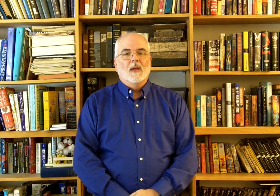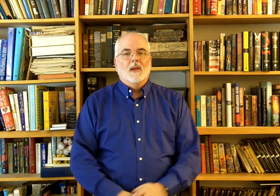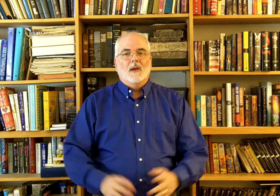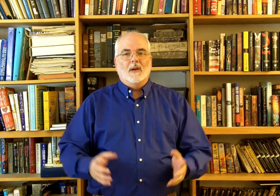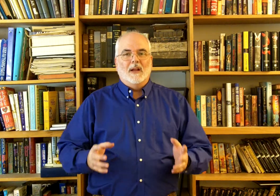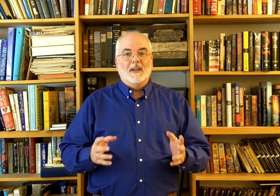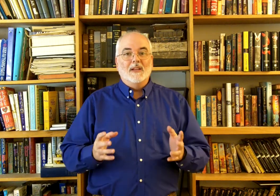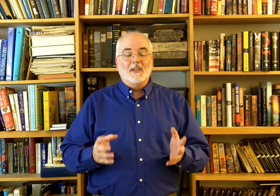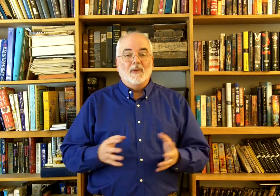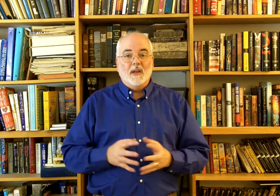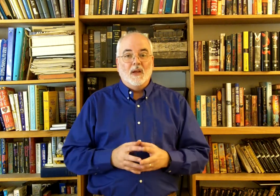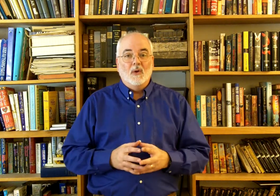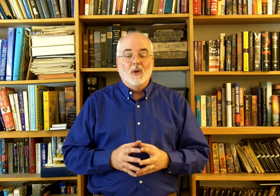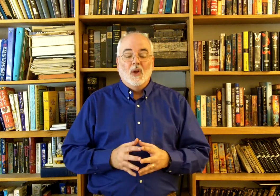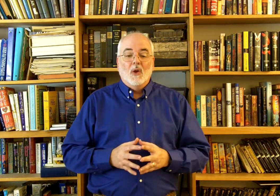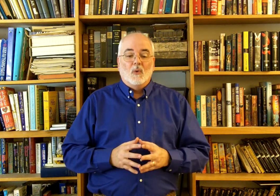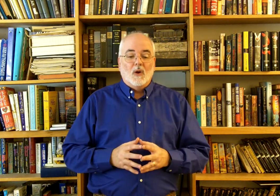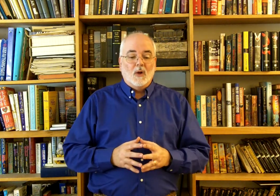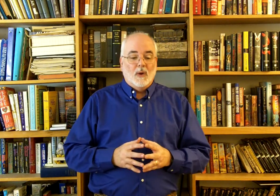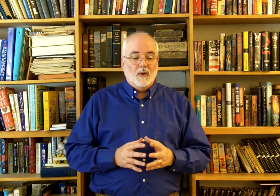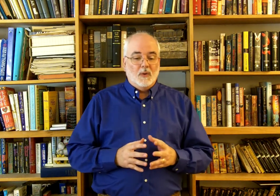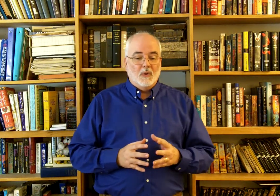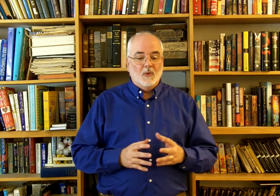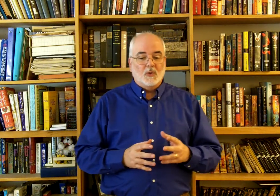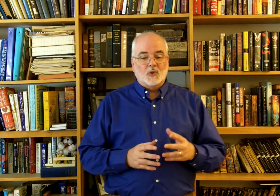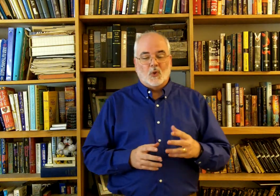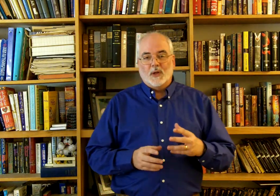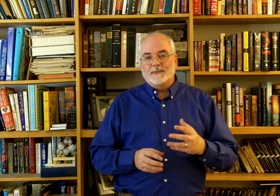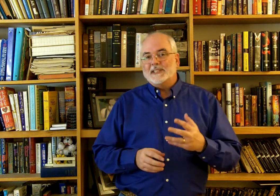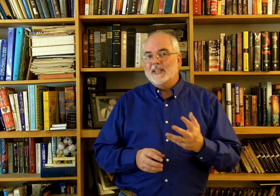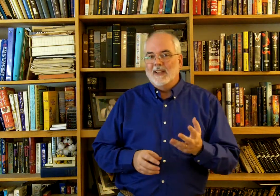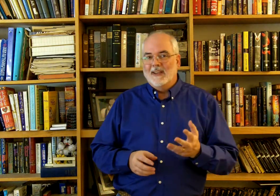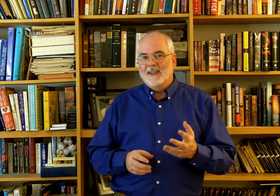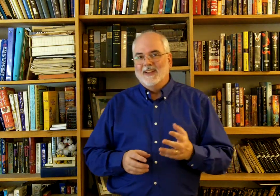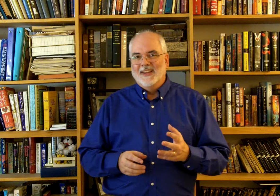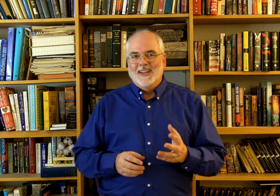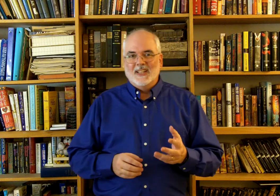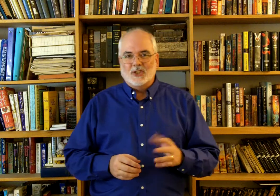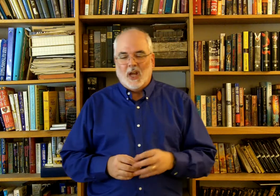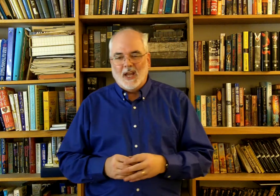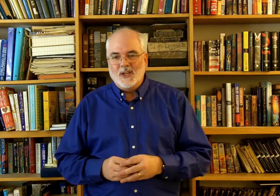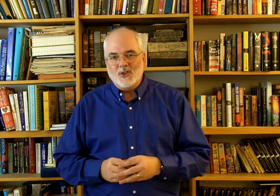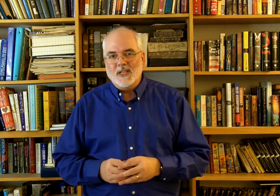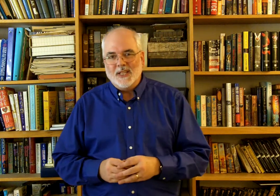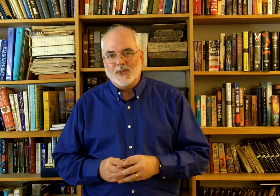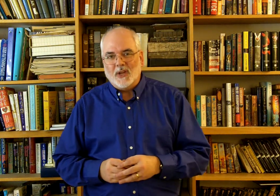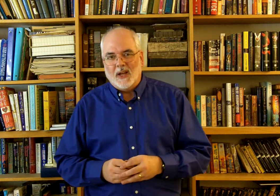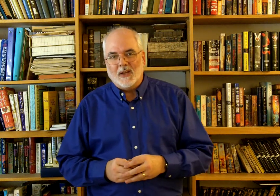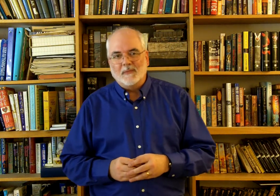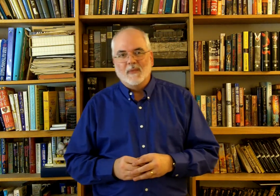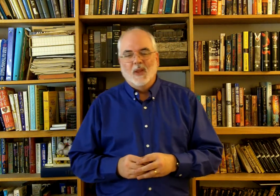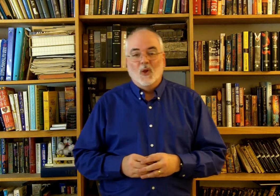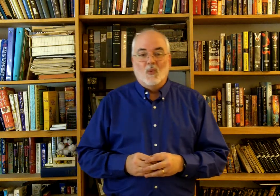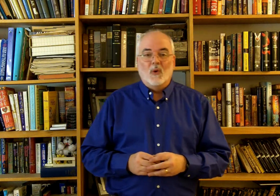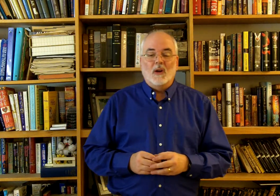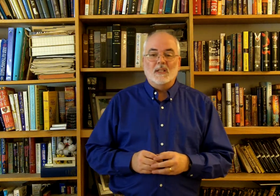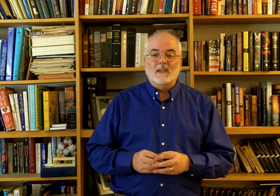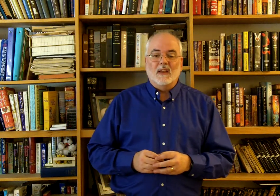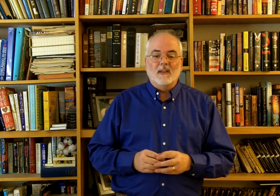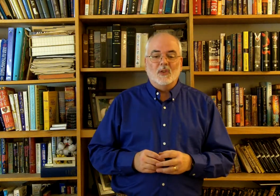Alright, in this video, we're going to sort of sing Shine Jesus Shine. We're going to sing this